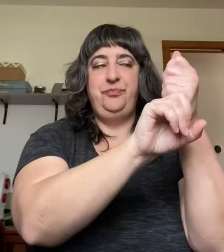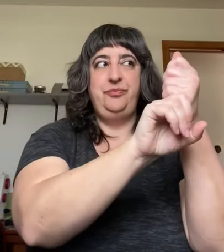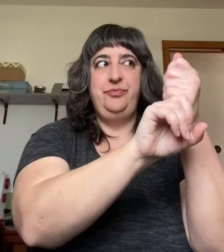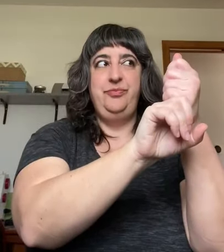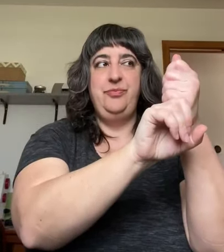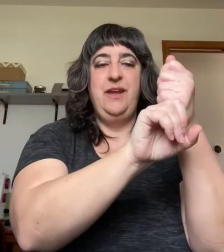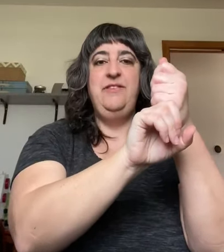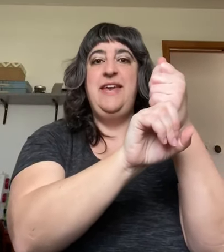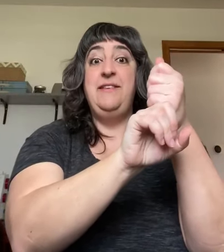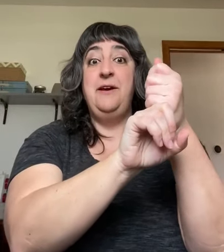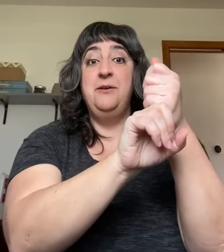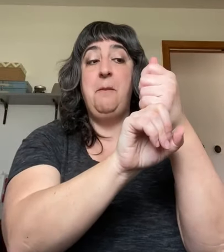Is he in there?